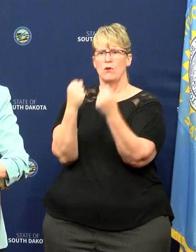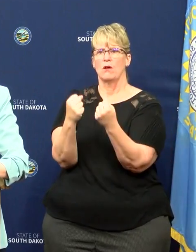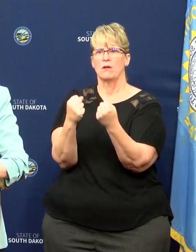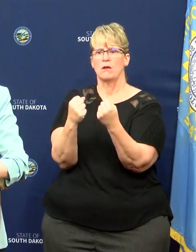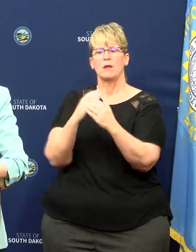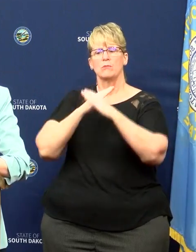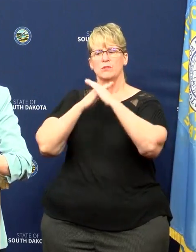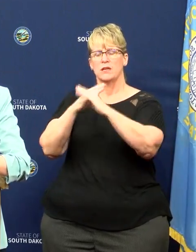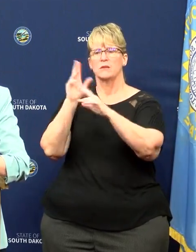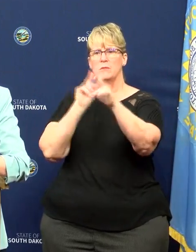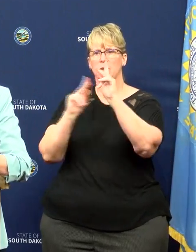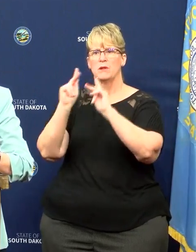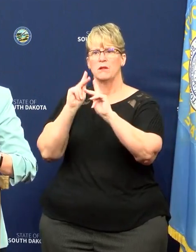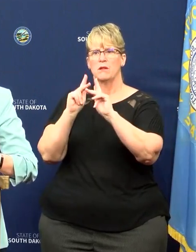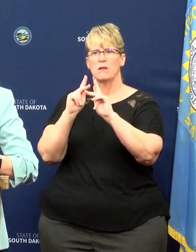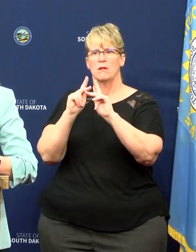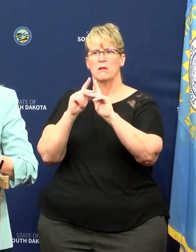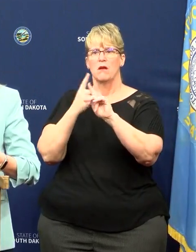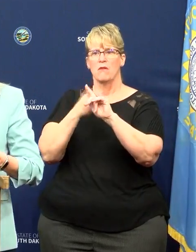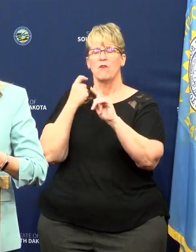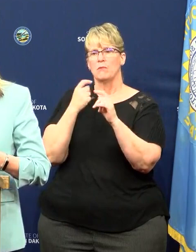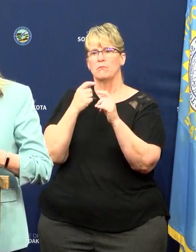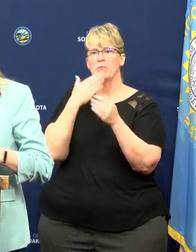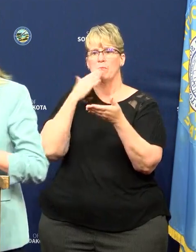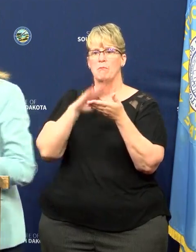will protect people from poor outcomes.